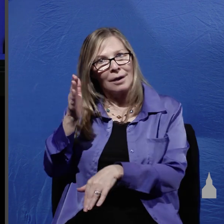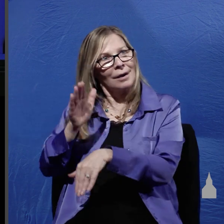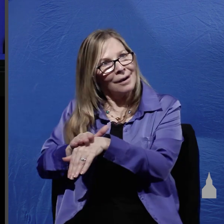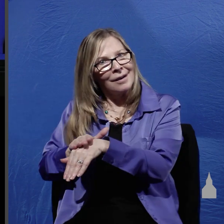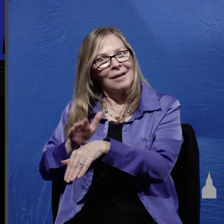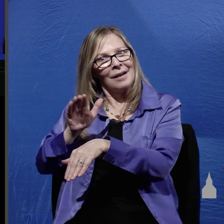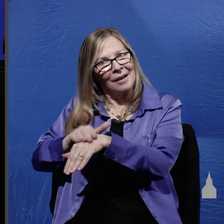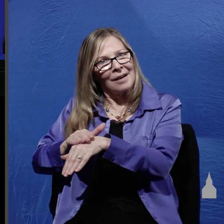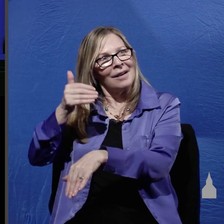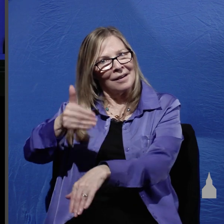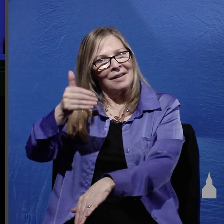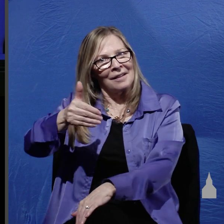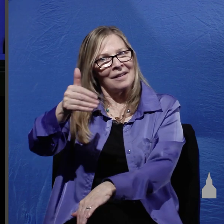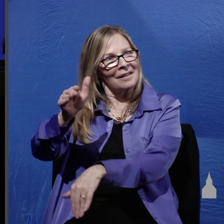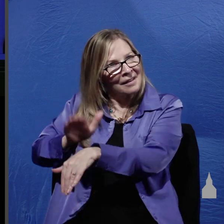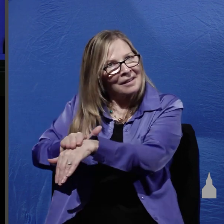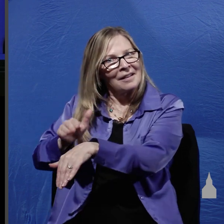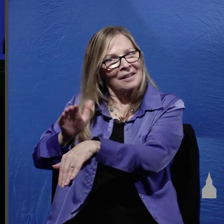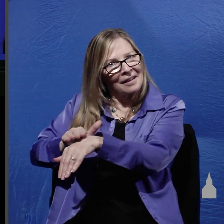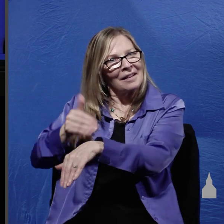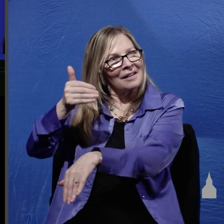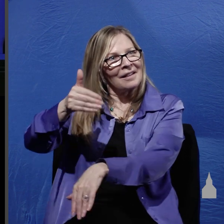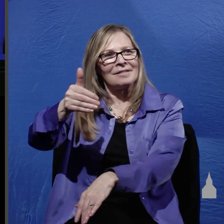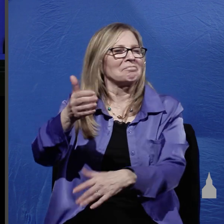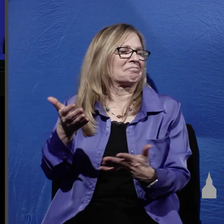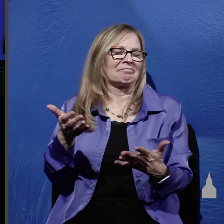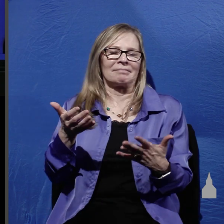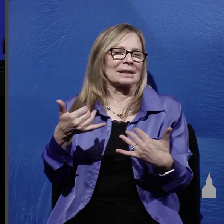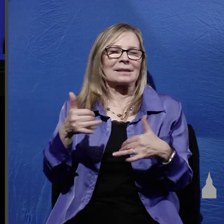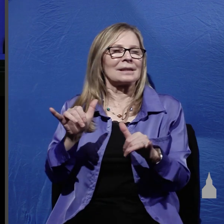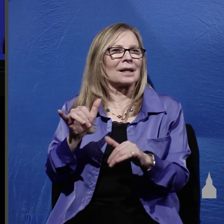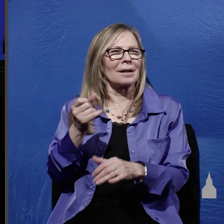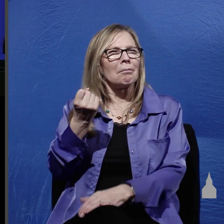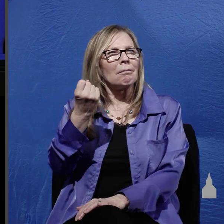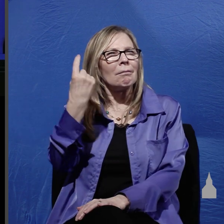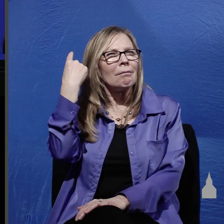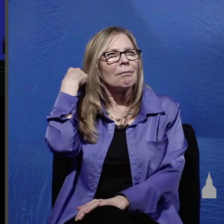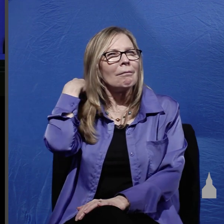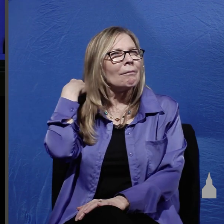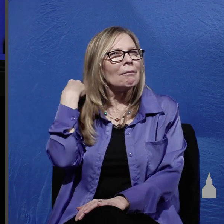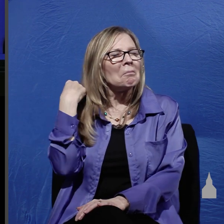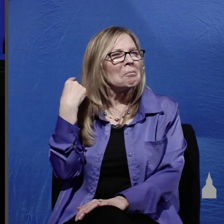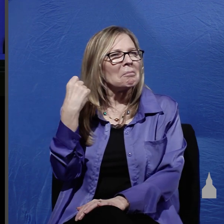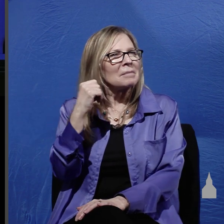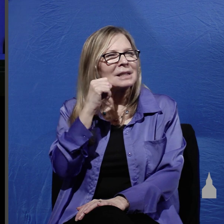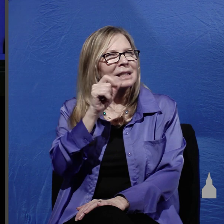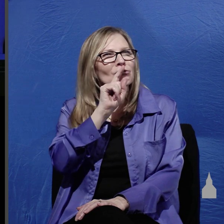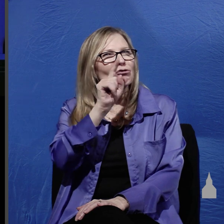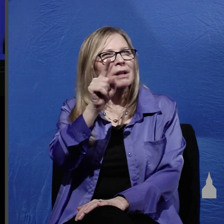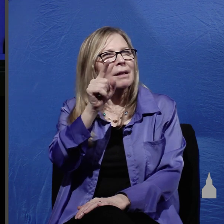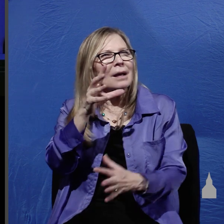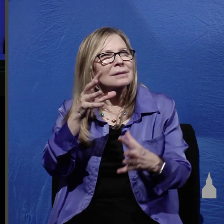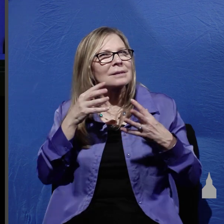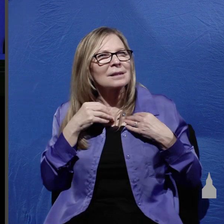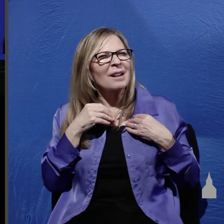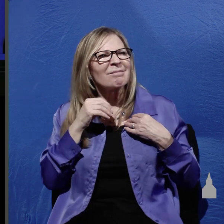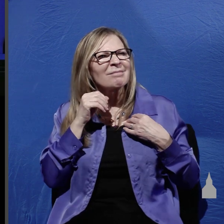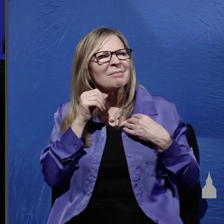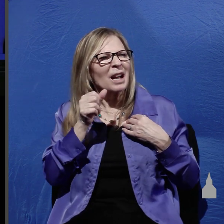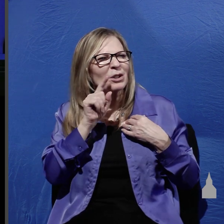about his upcoming death and resurrection they hadn't understood it they hadn't received it they didn't know what he was really talking about